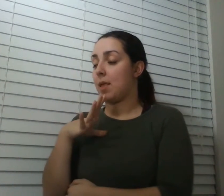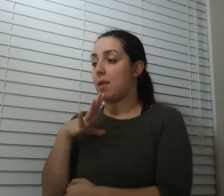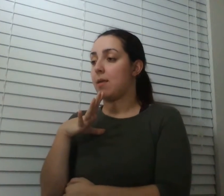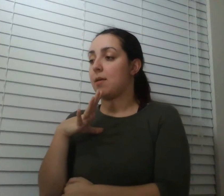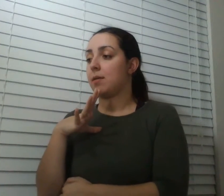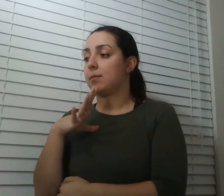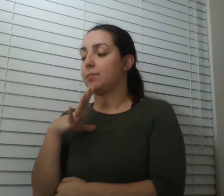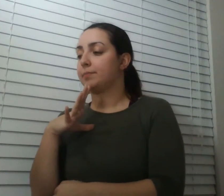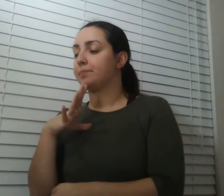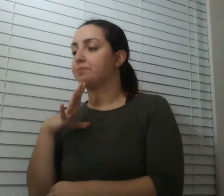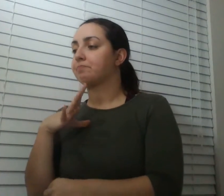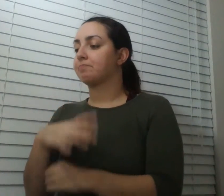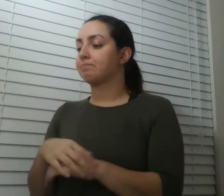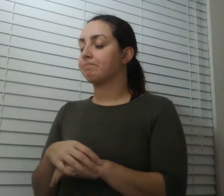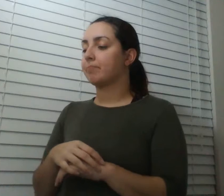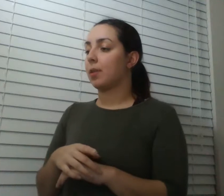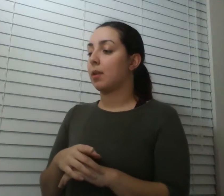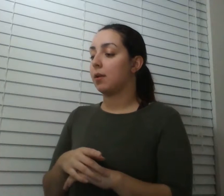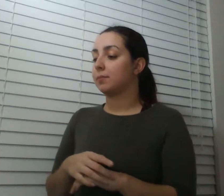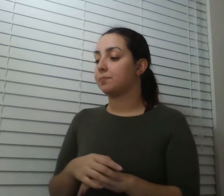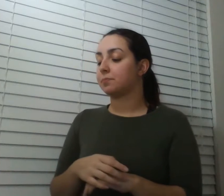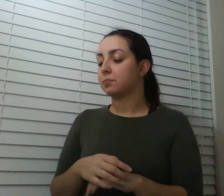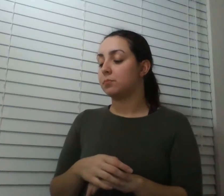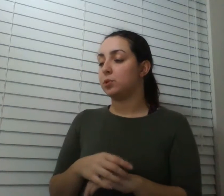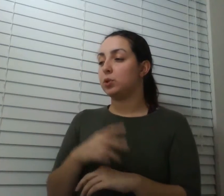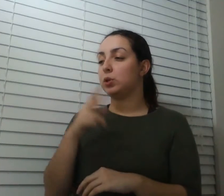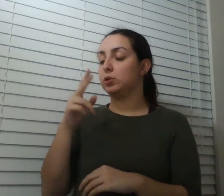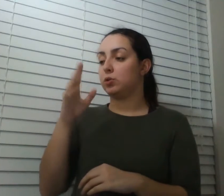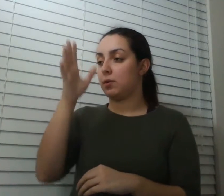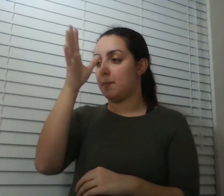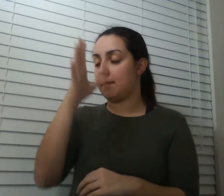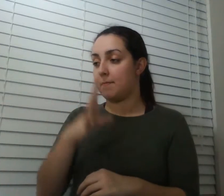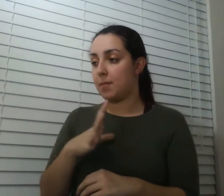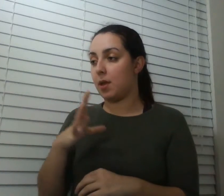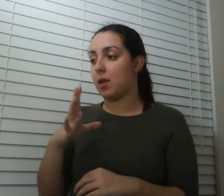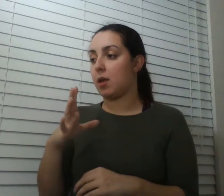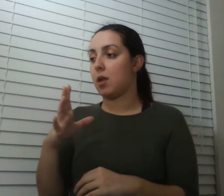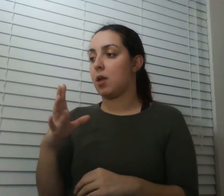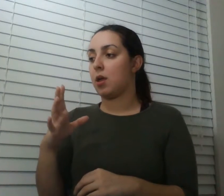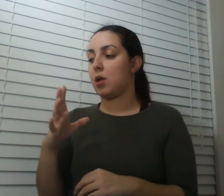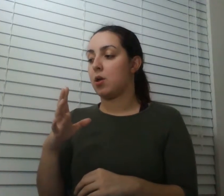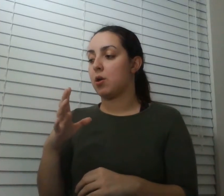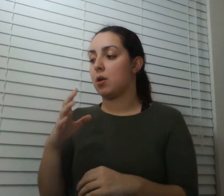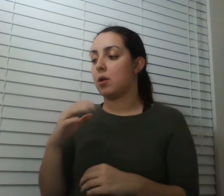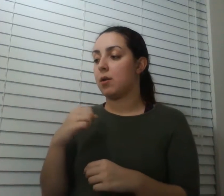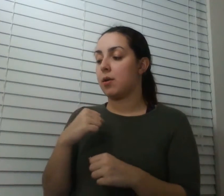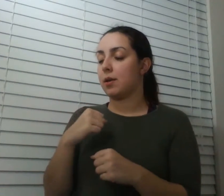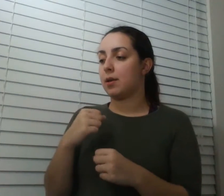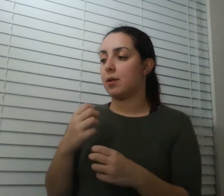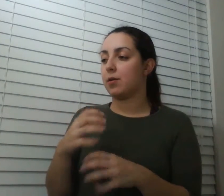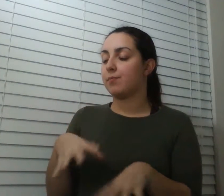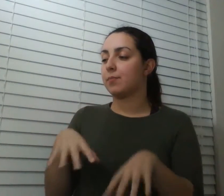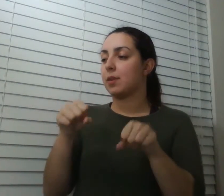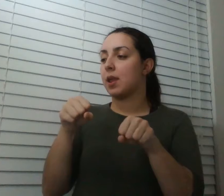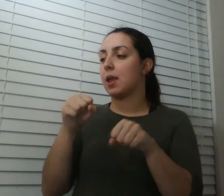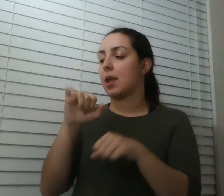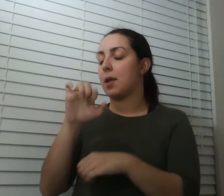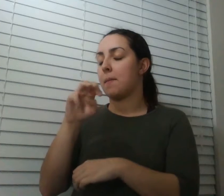nerds they will tell you there are two individuals who take this improvisational dare further than